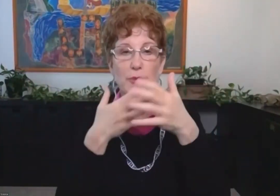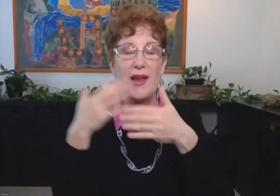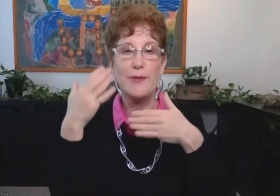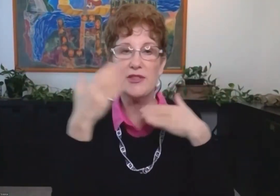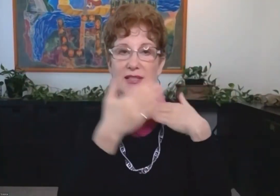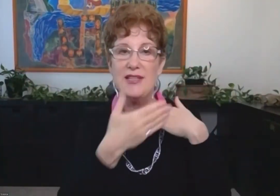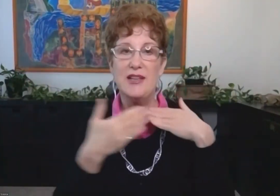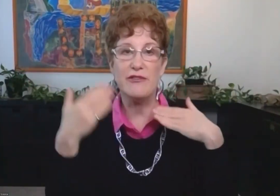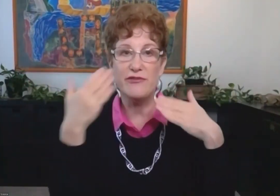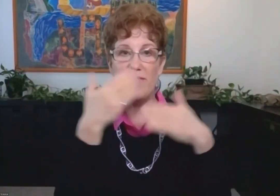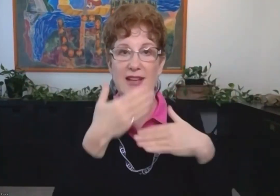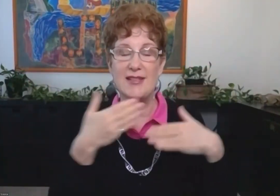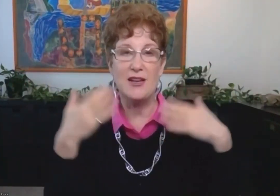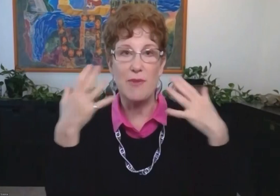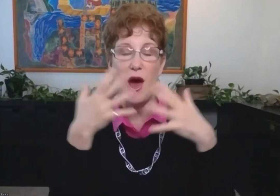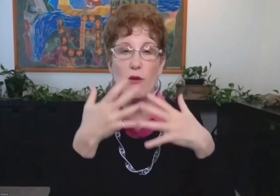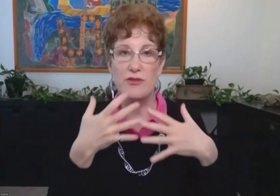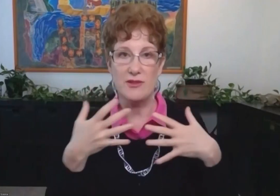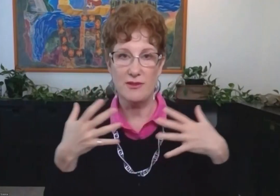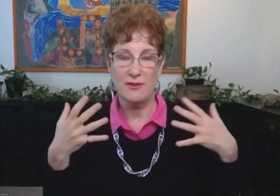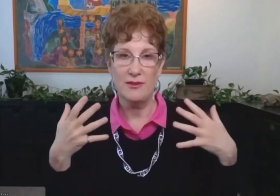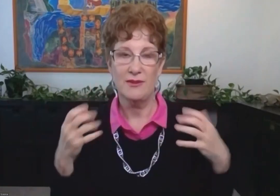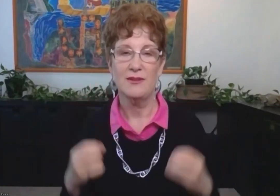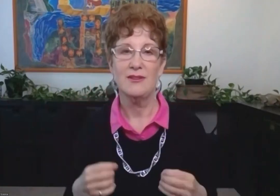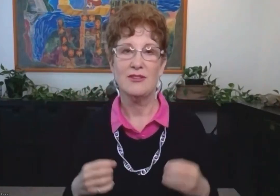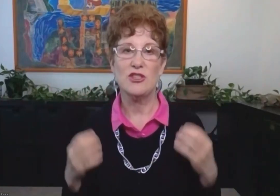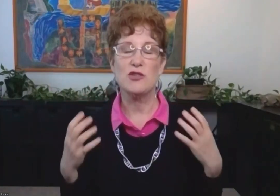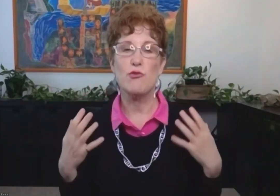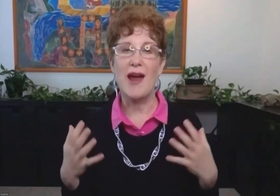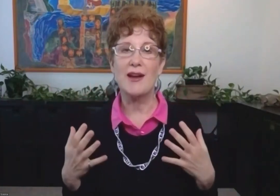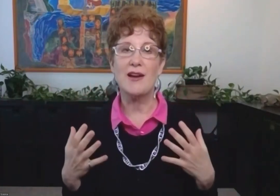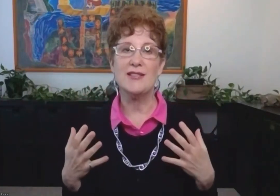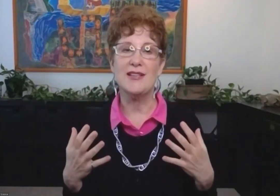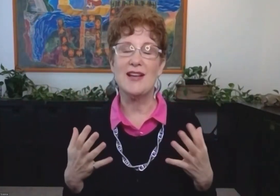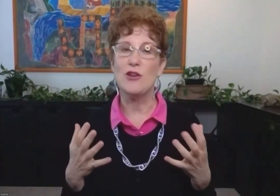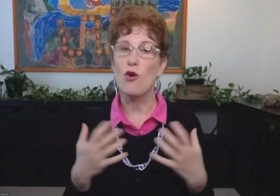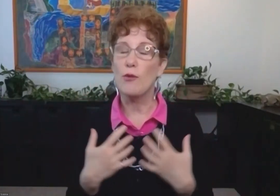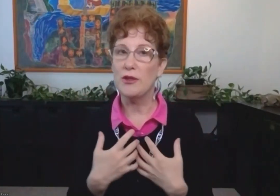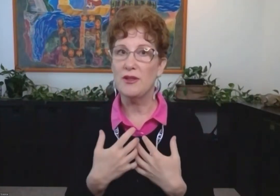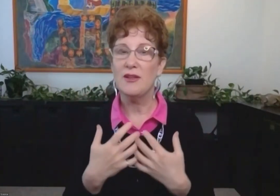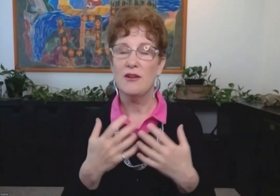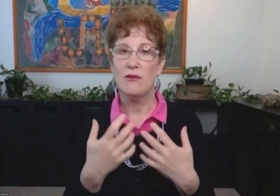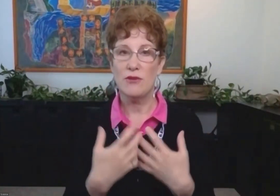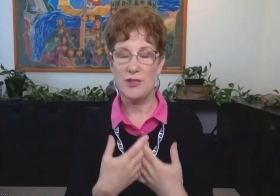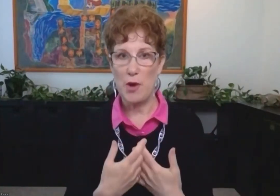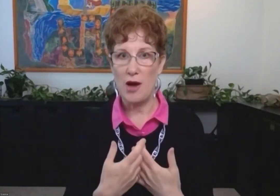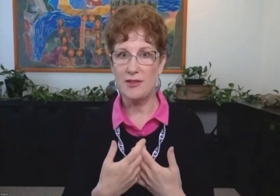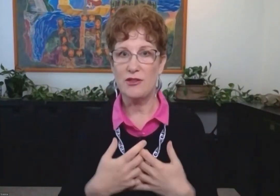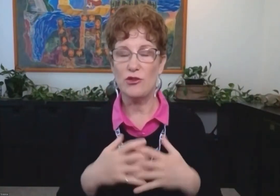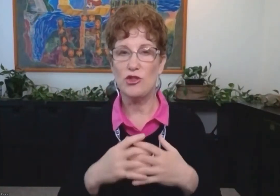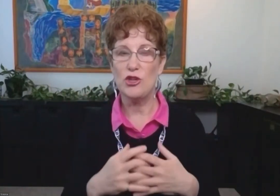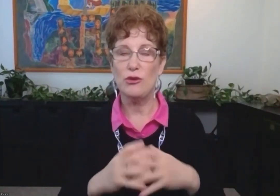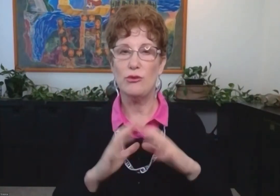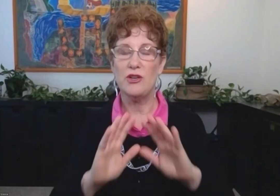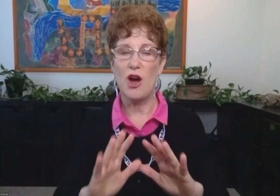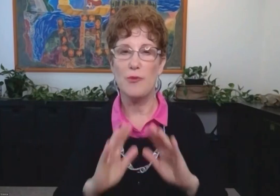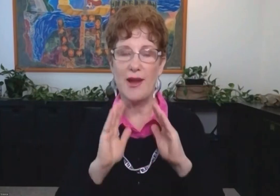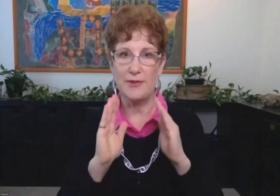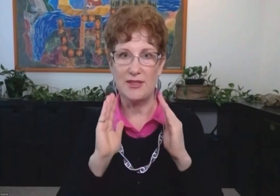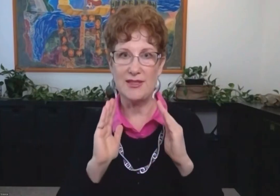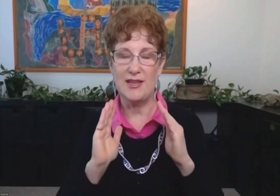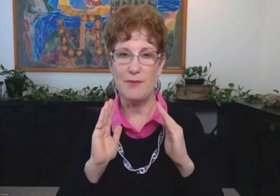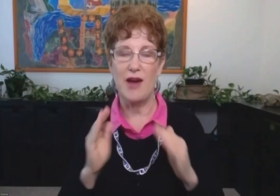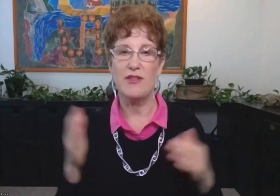to not being able to see their face, their mouths. So just recognize that that's a normal response to